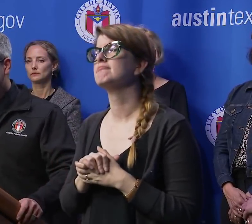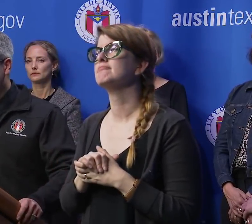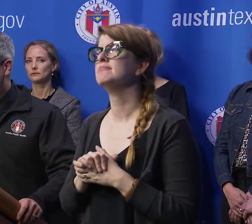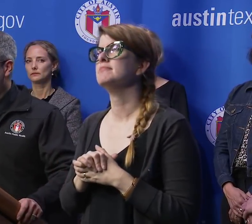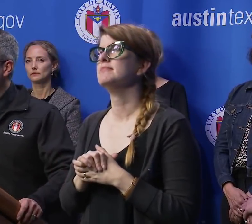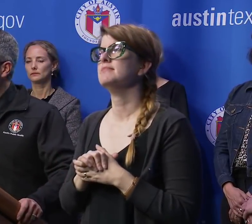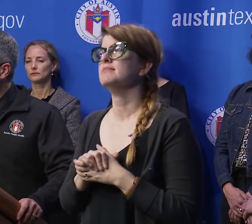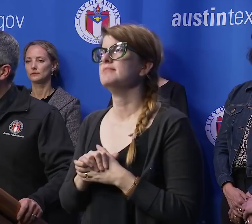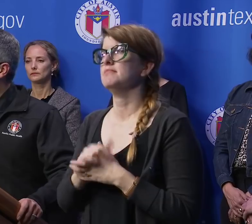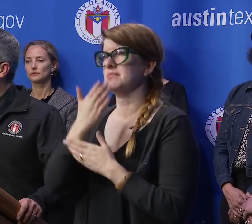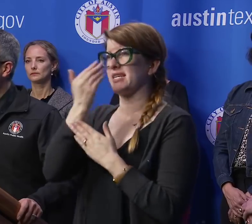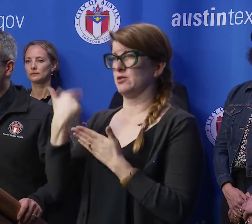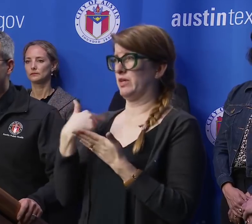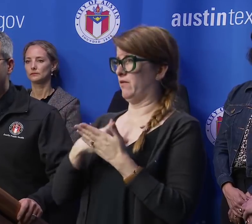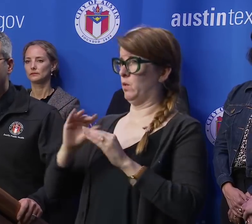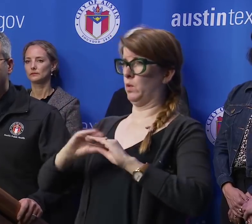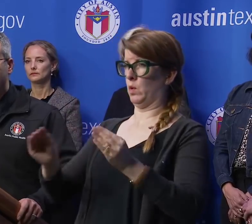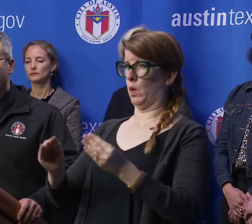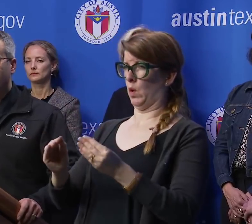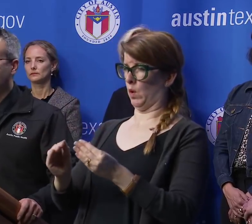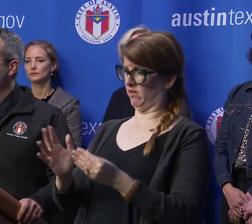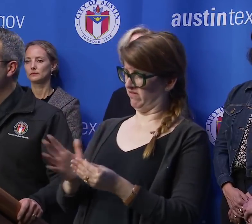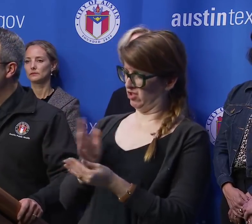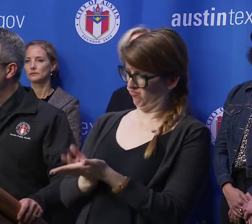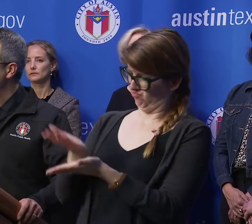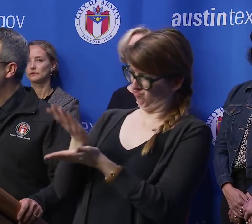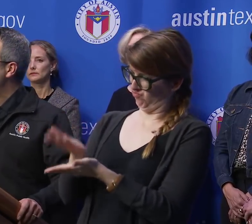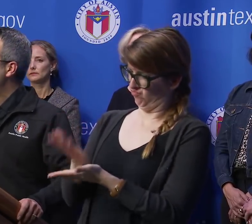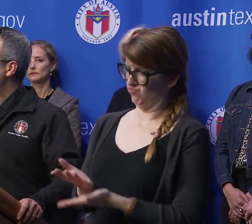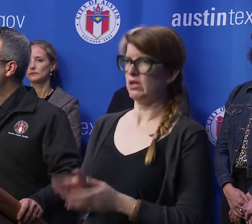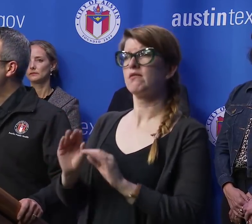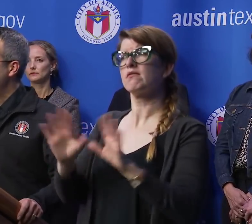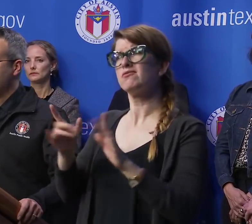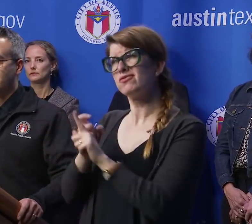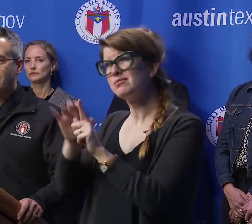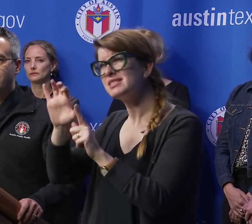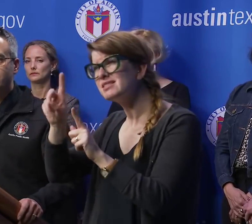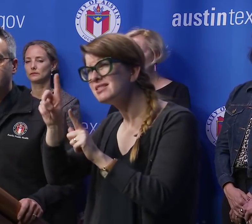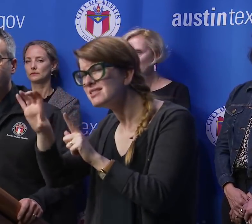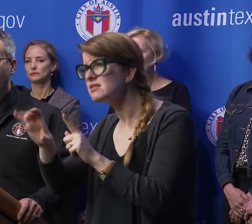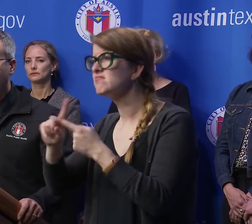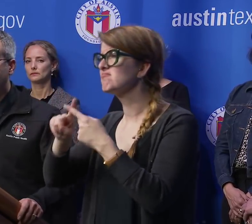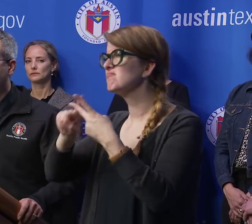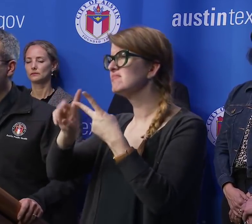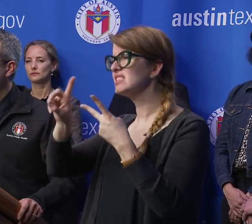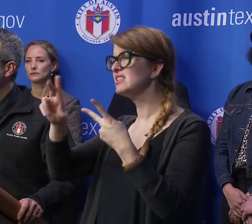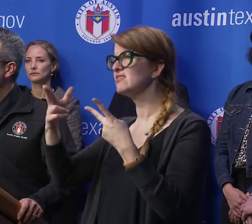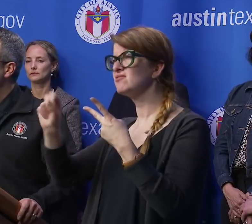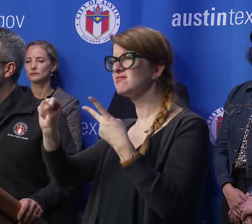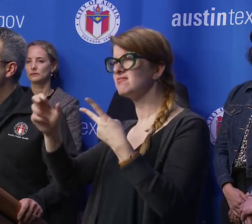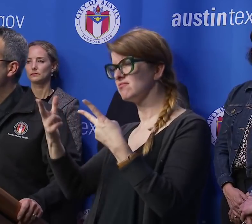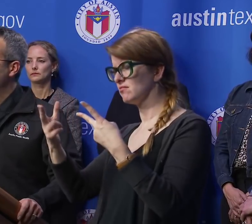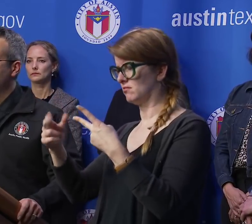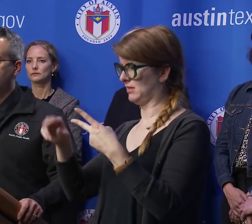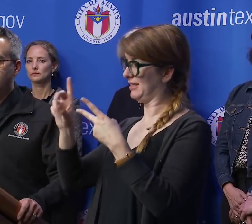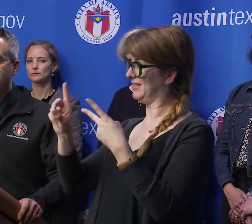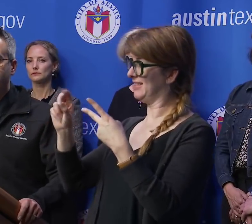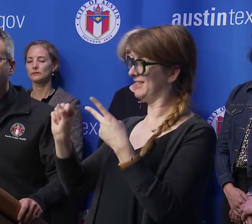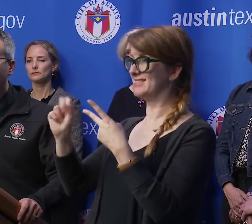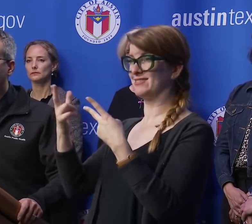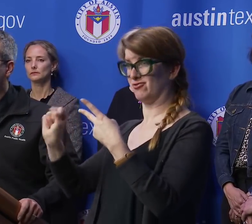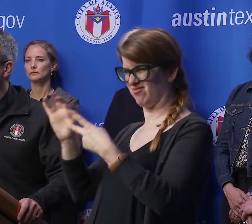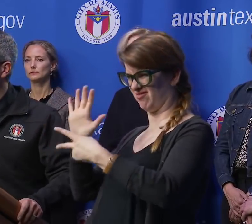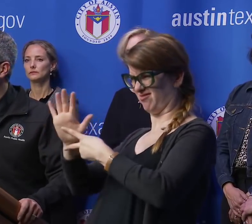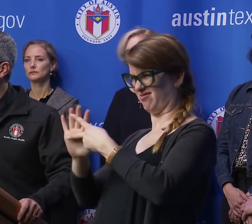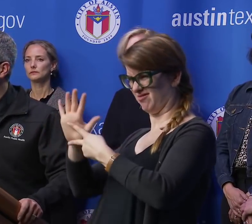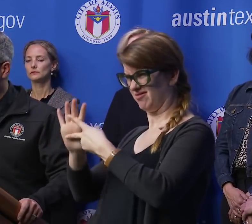This lack of conclusive evidence is clear from the CDC and the DSHS response which has been to